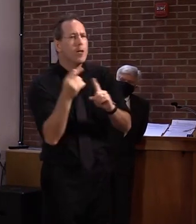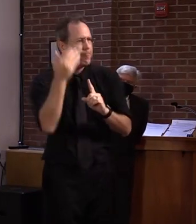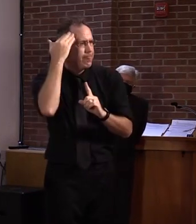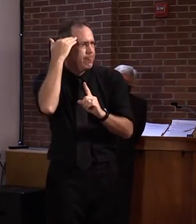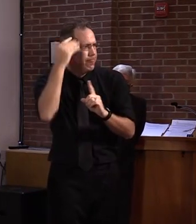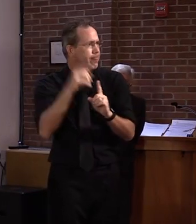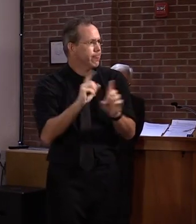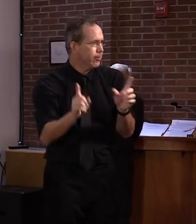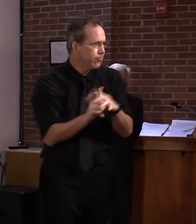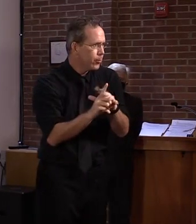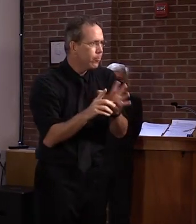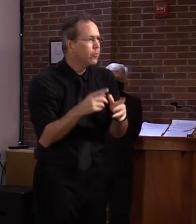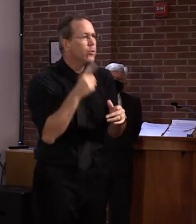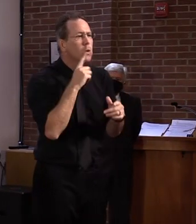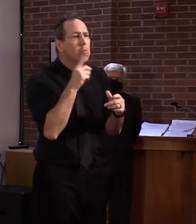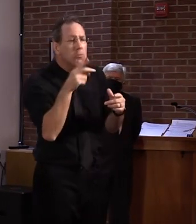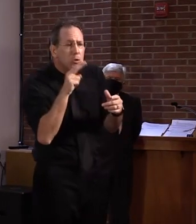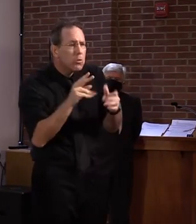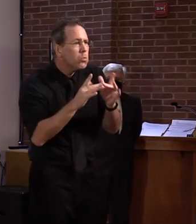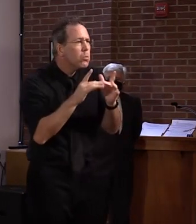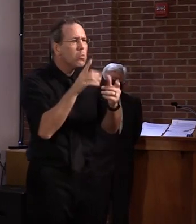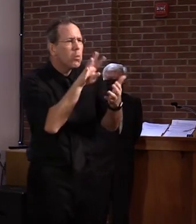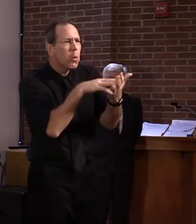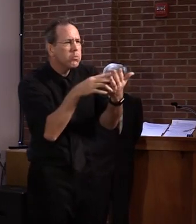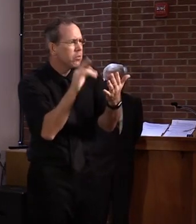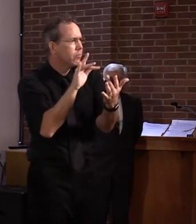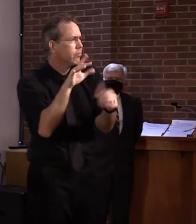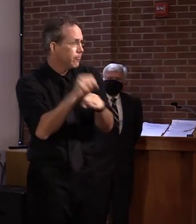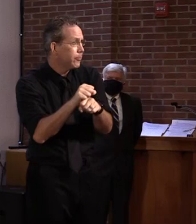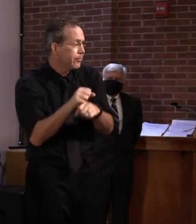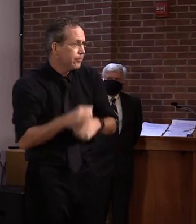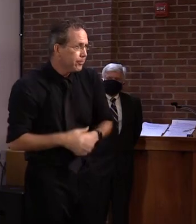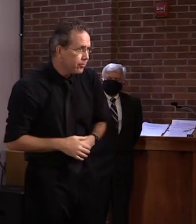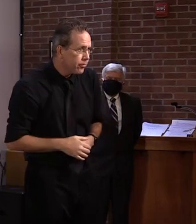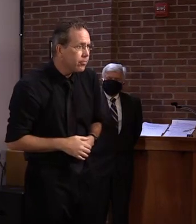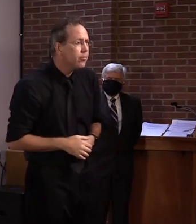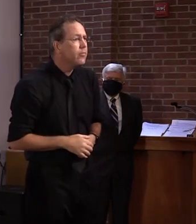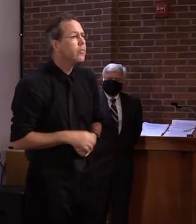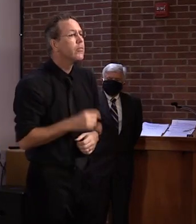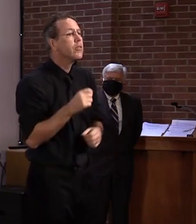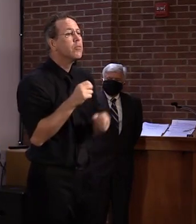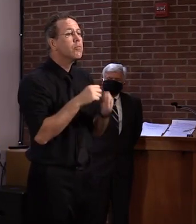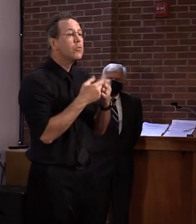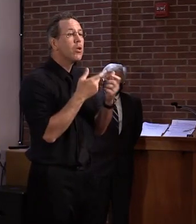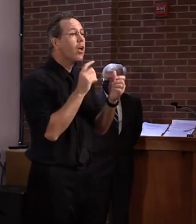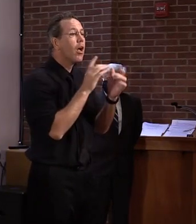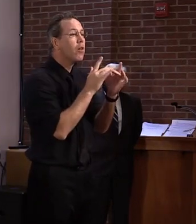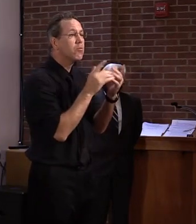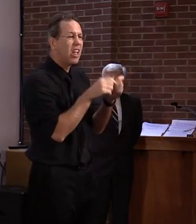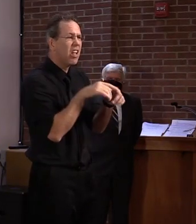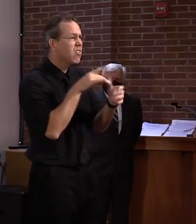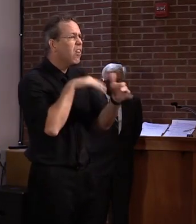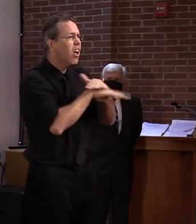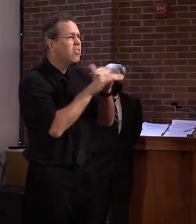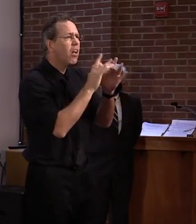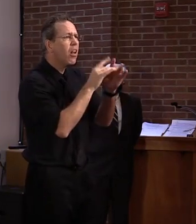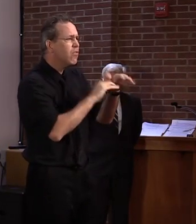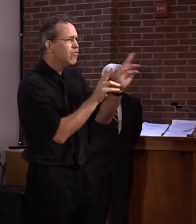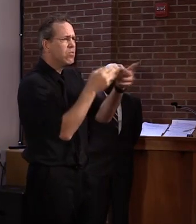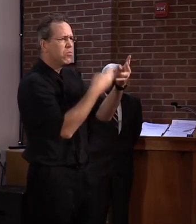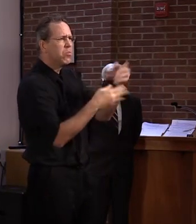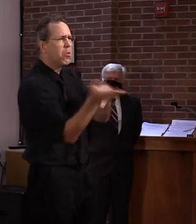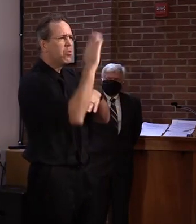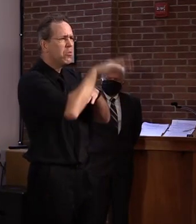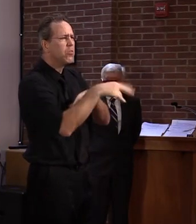personal plans. Customers will have access to the system 24-7. You will not have to wait for the DMV to be open